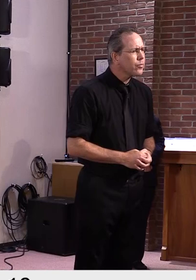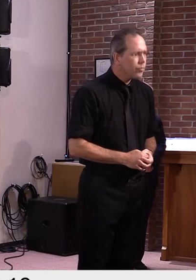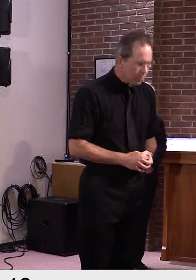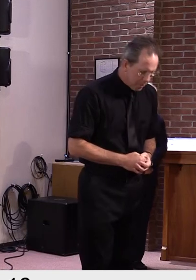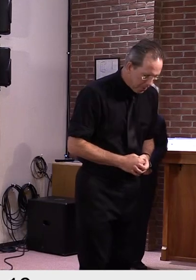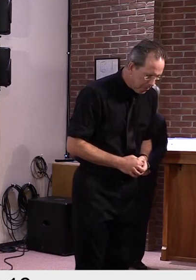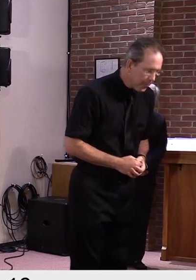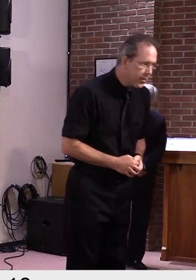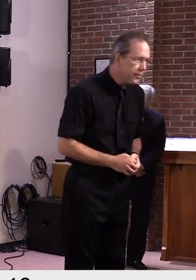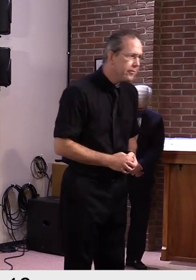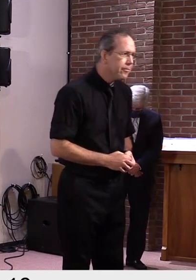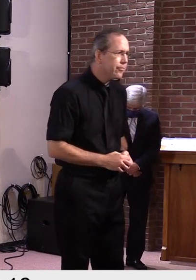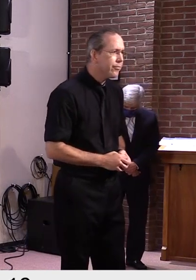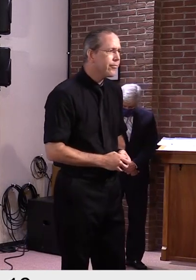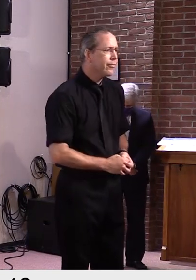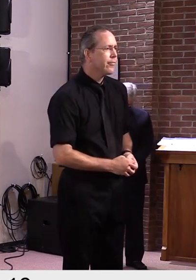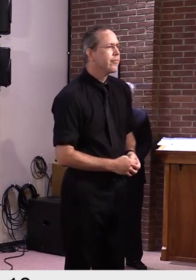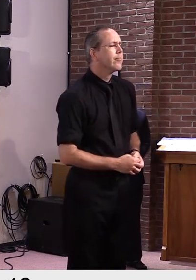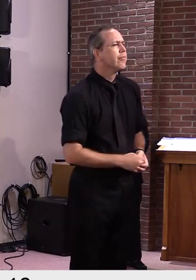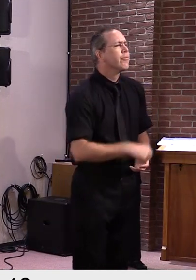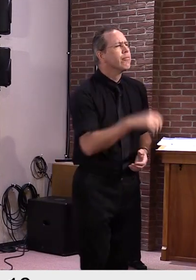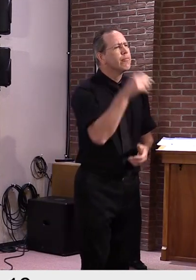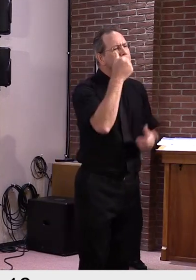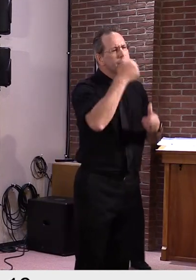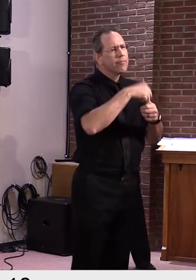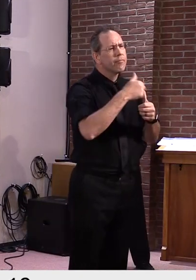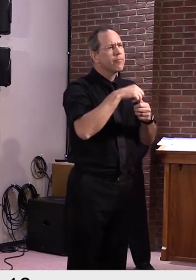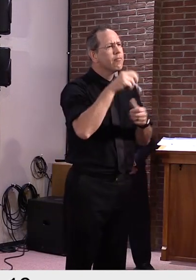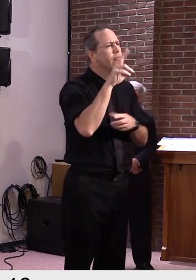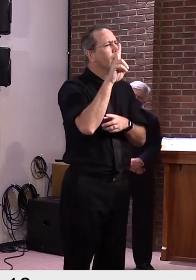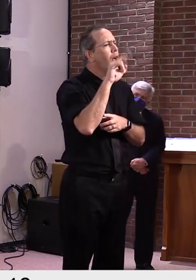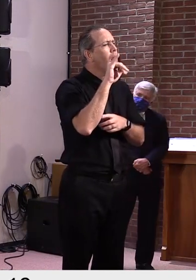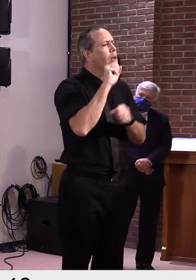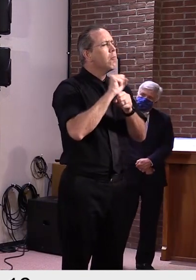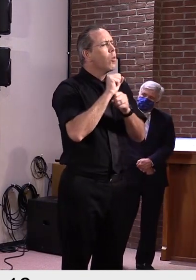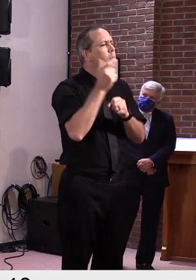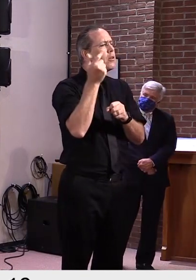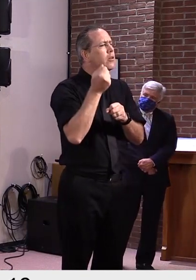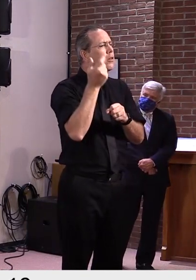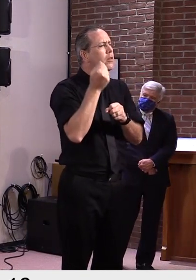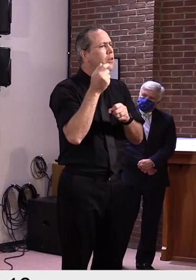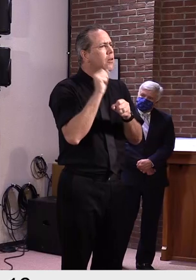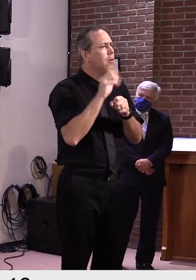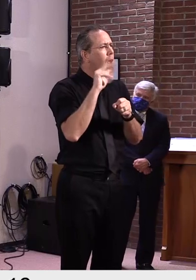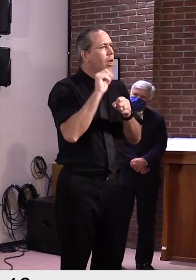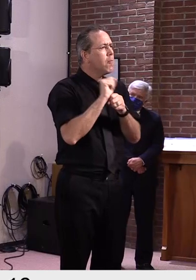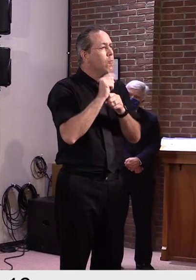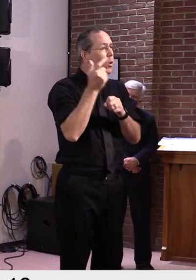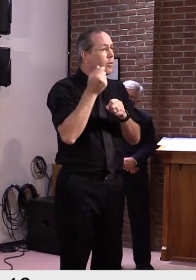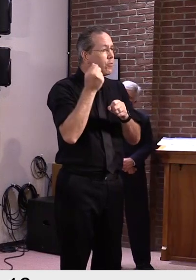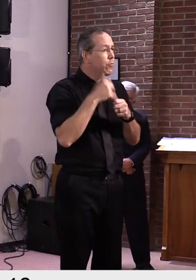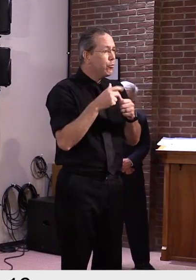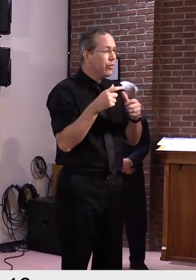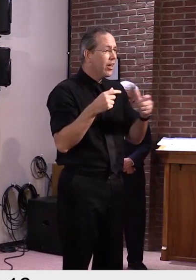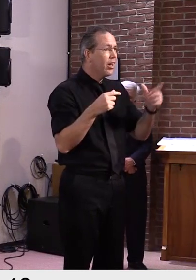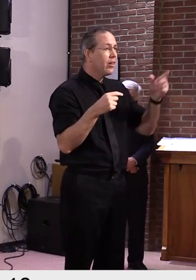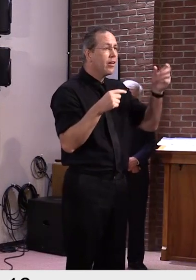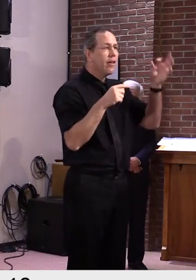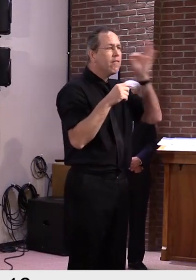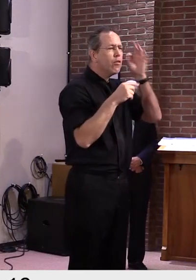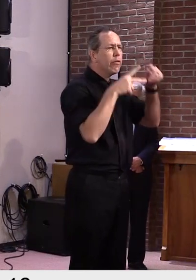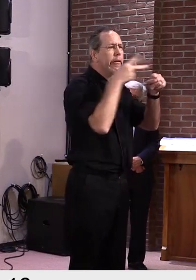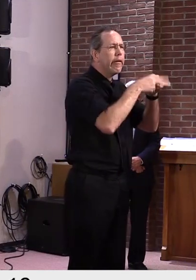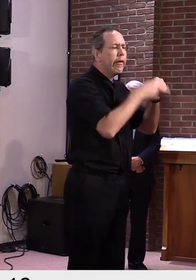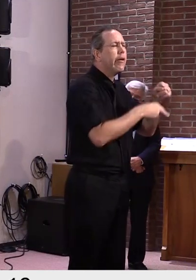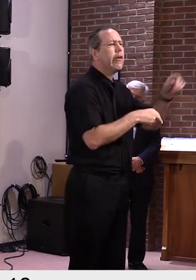Is there any update for that? Yeah. I mean, there's been some dialogue with the U.S. Department of Labor. There's been nothing that I know